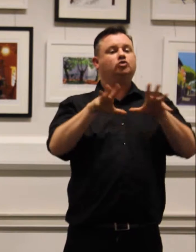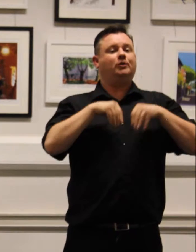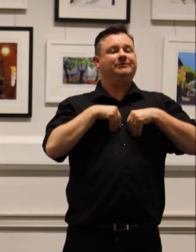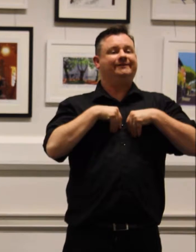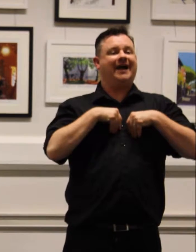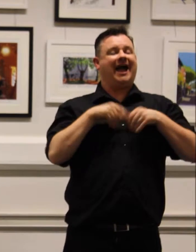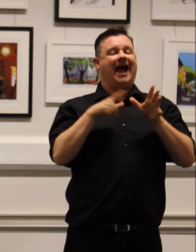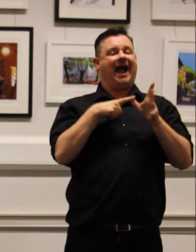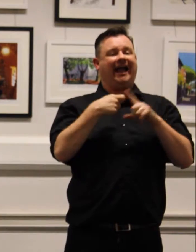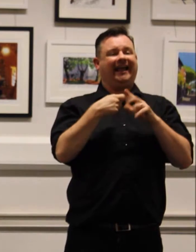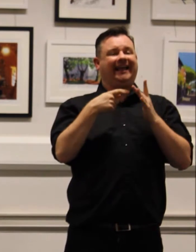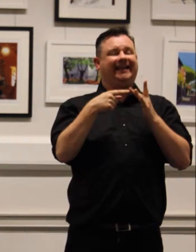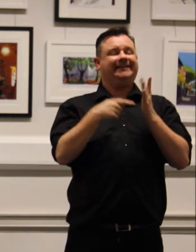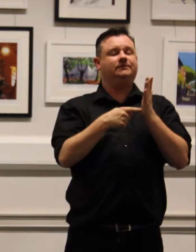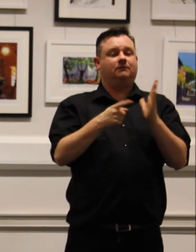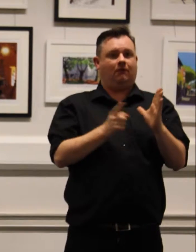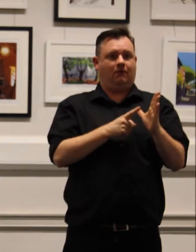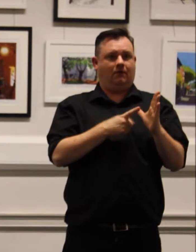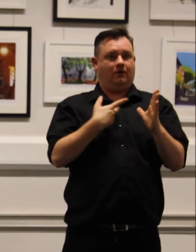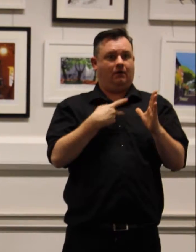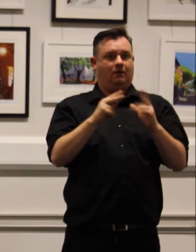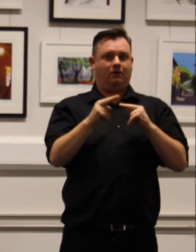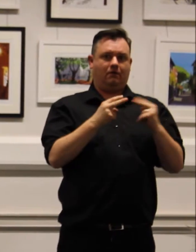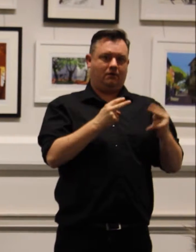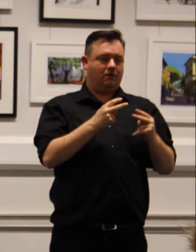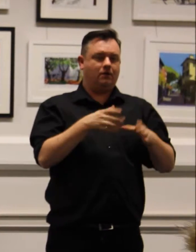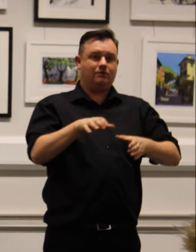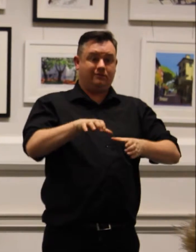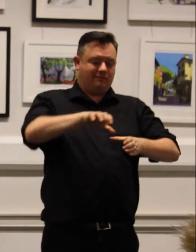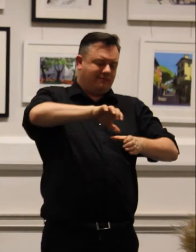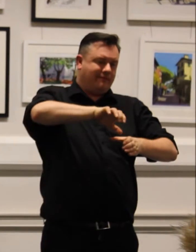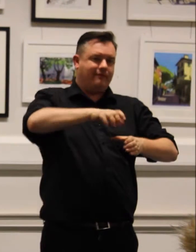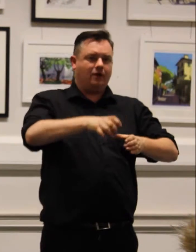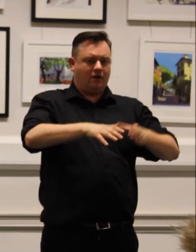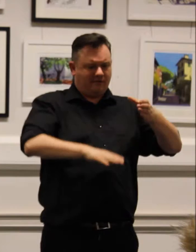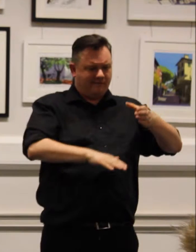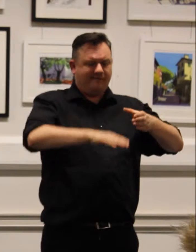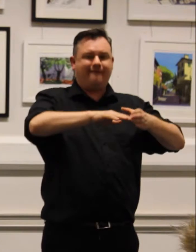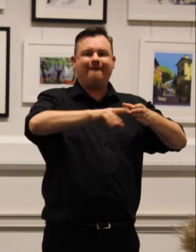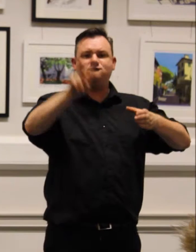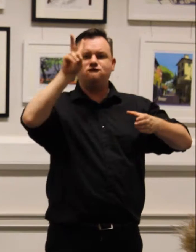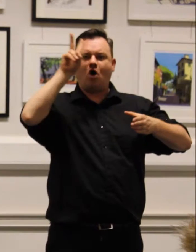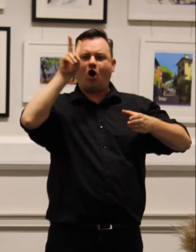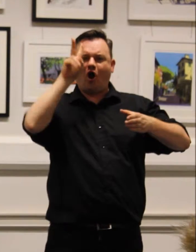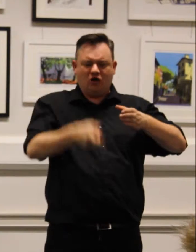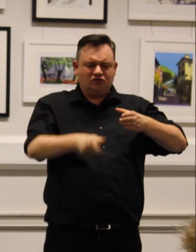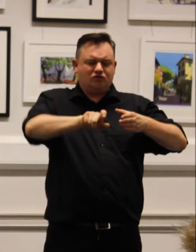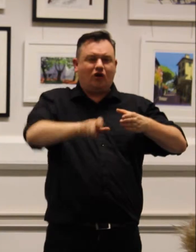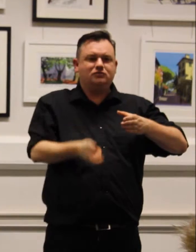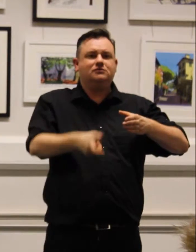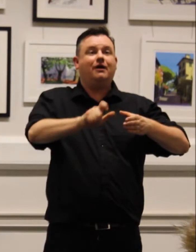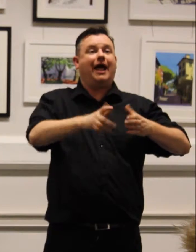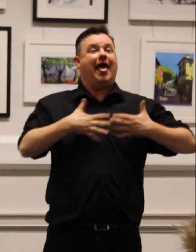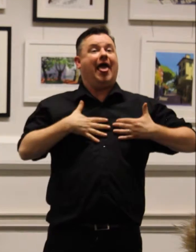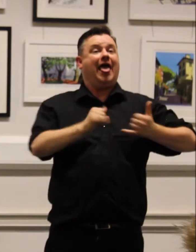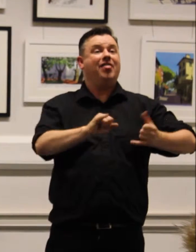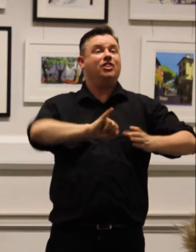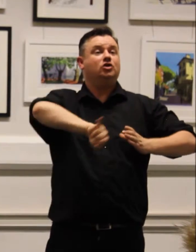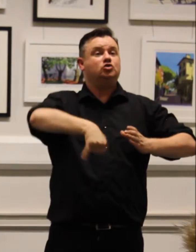at us and fills his shaker, topping up the chrome with vodka shots and healthy juice, the vaquita sloshing